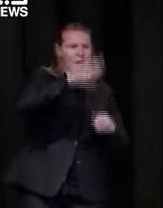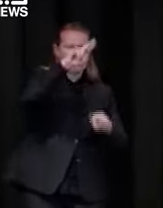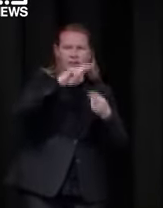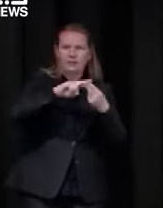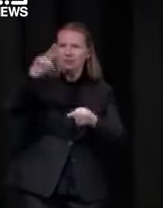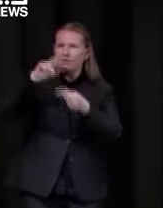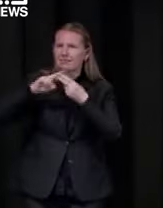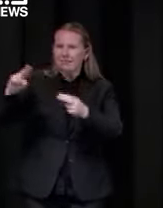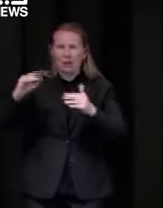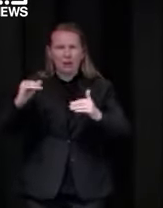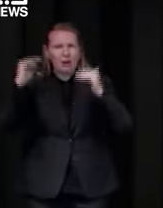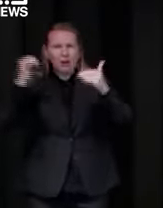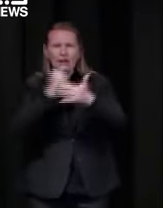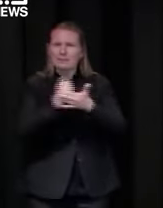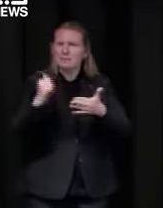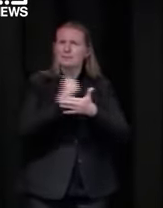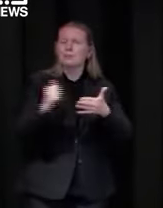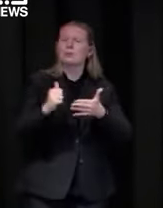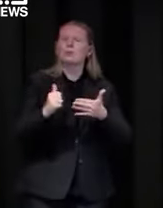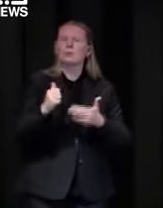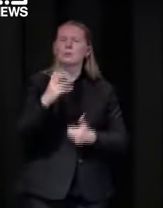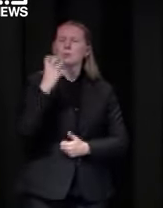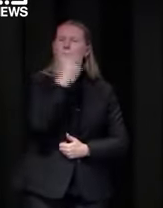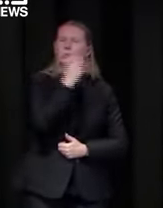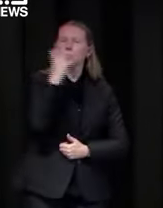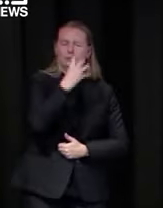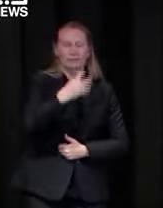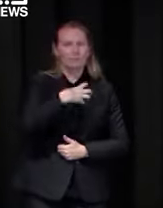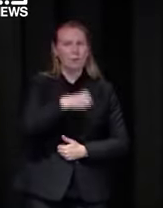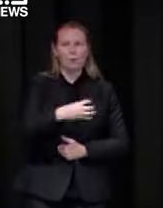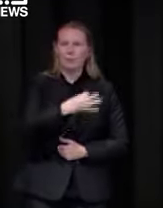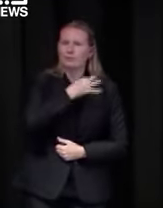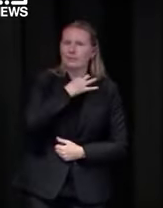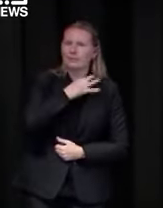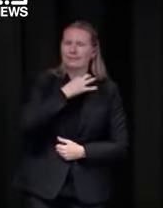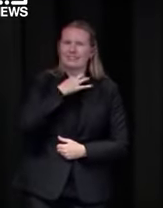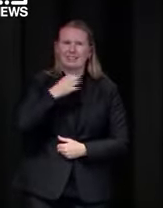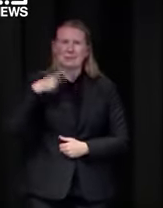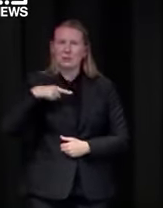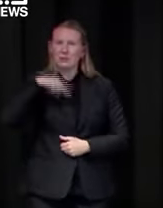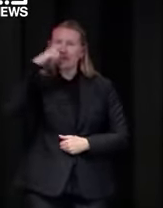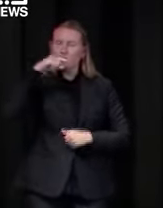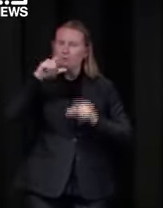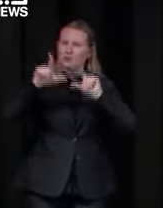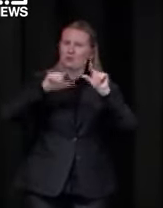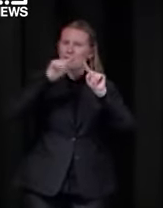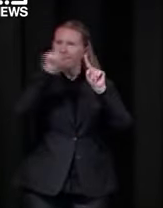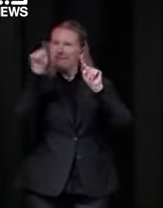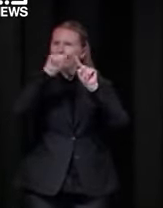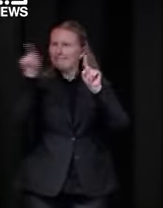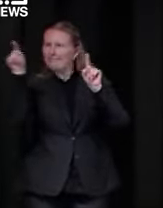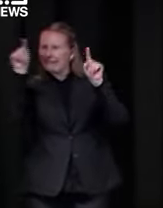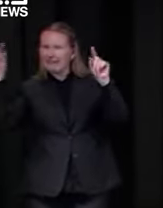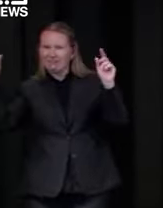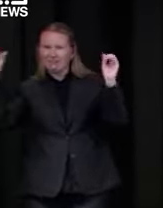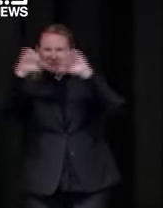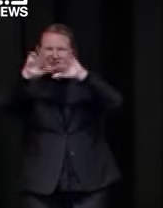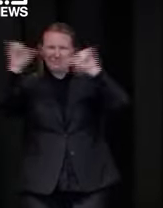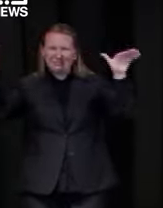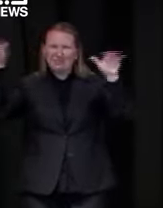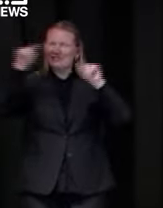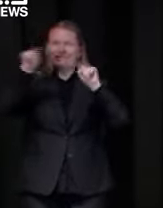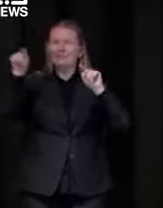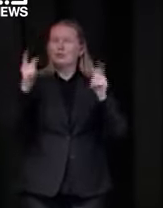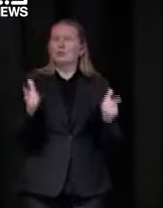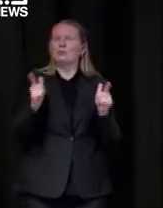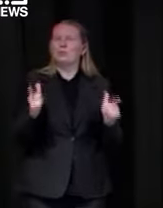perennially vulnerable to these incursions from the from the suburbs that they are right adjacent to and that's what